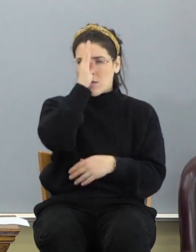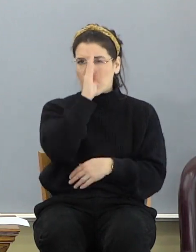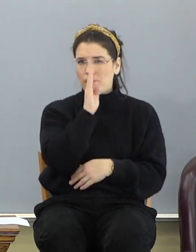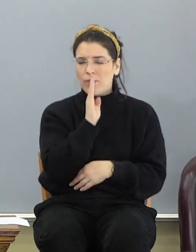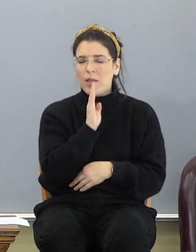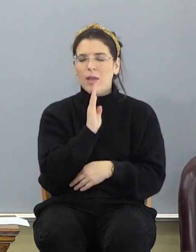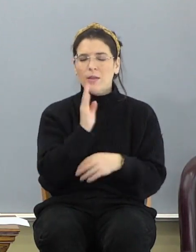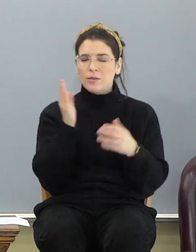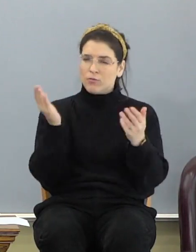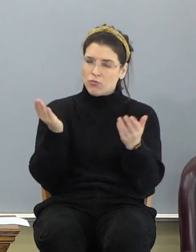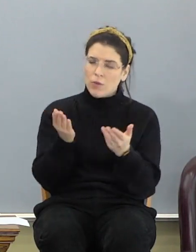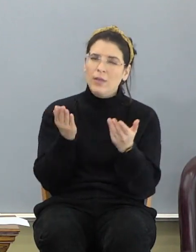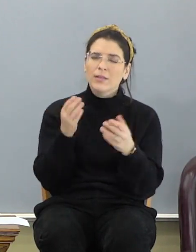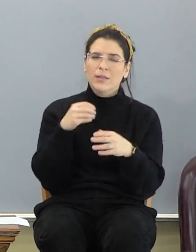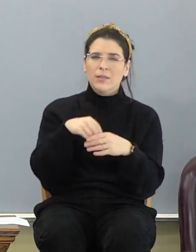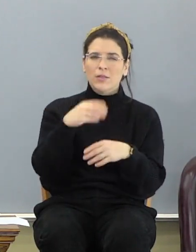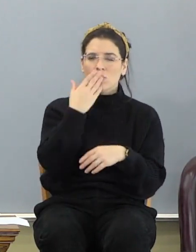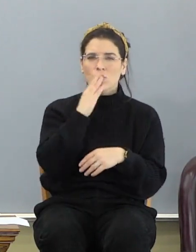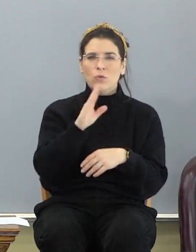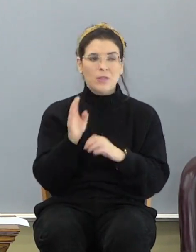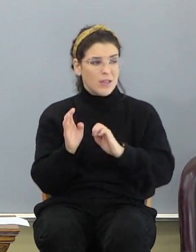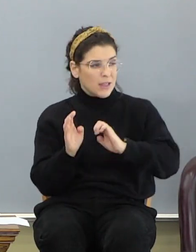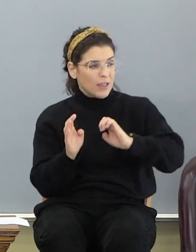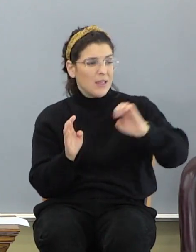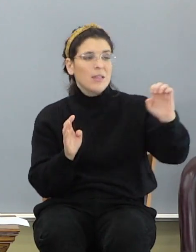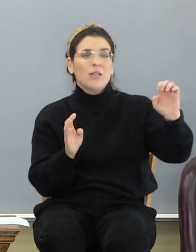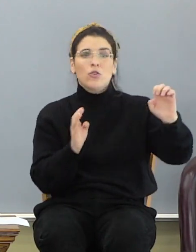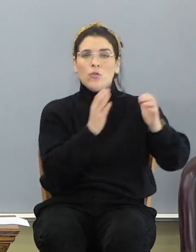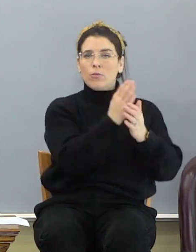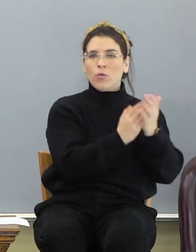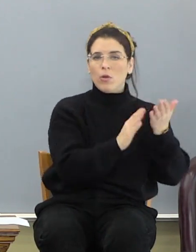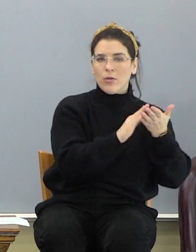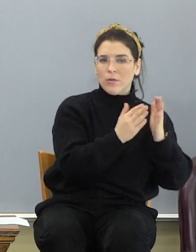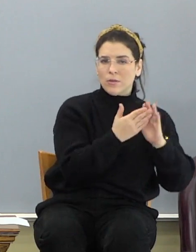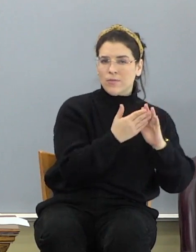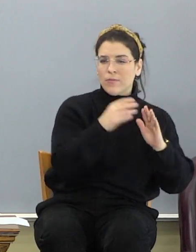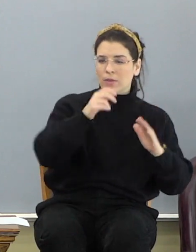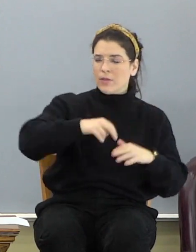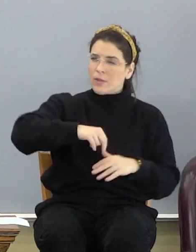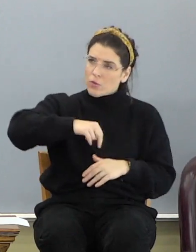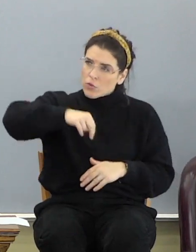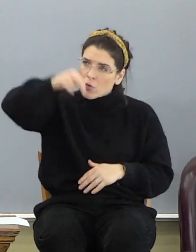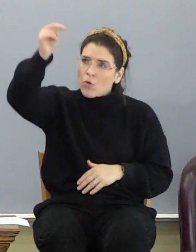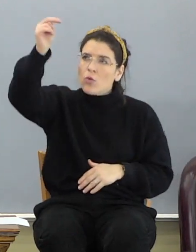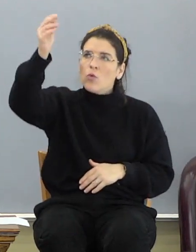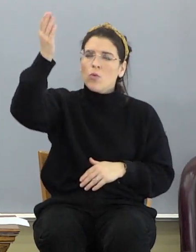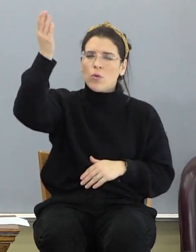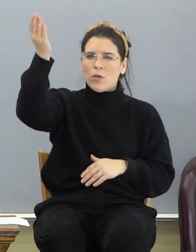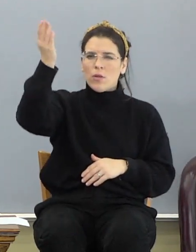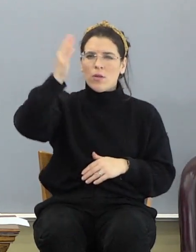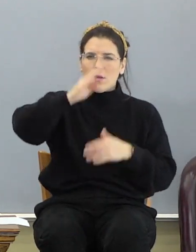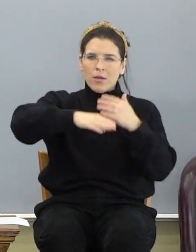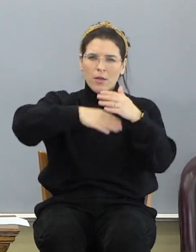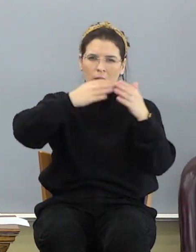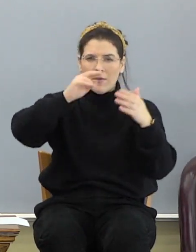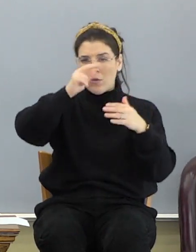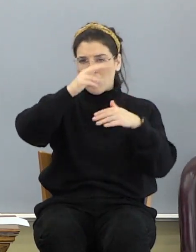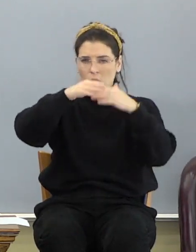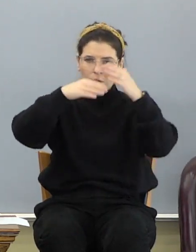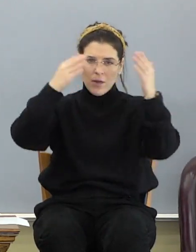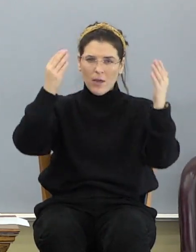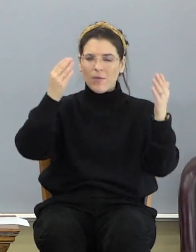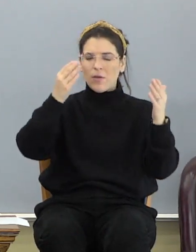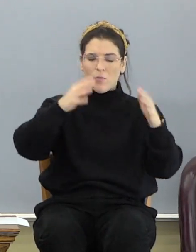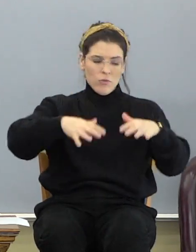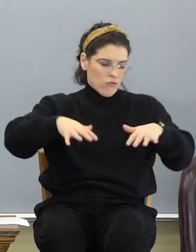presence in Jerusalem is in the eastern part of the city. This one is in the north. Heaven, the third heaven,